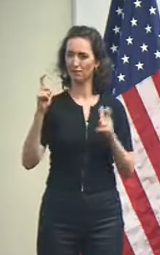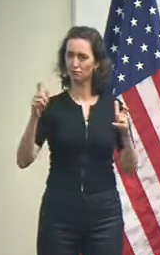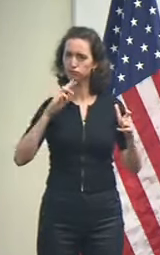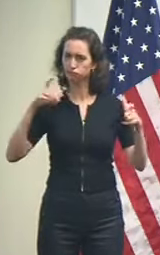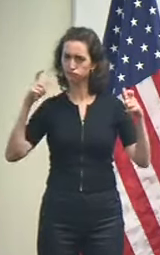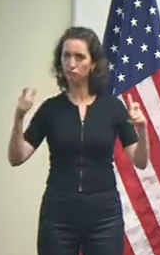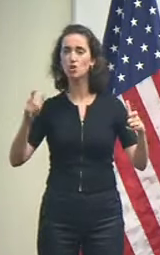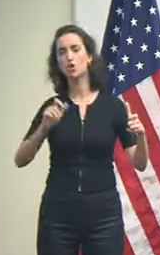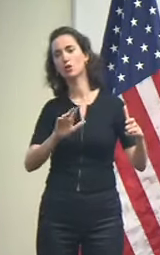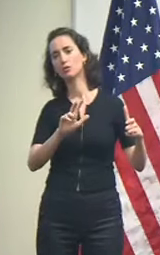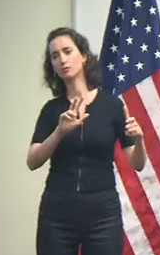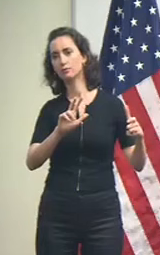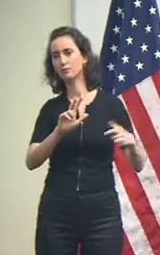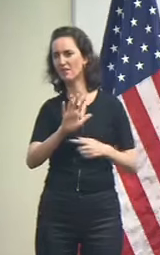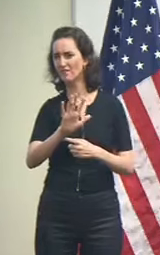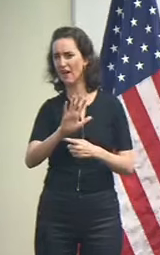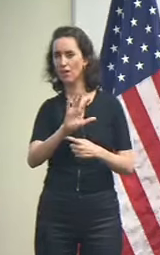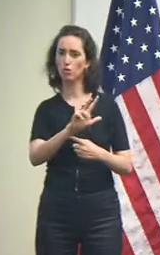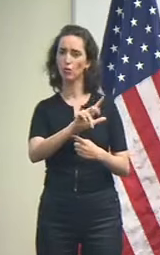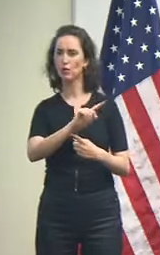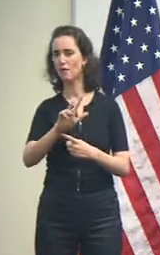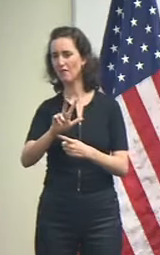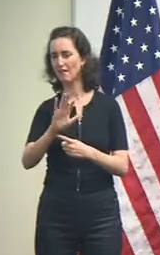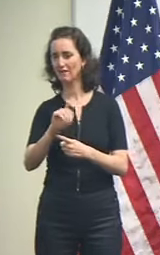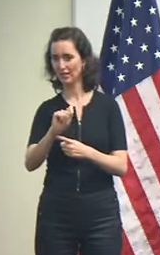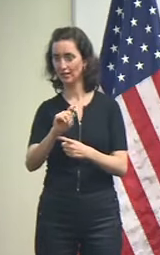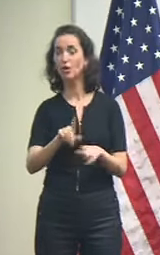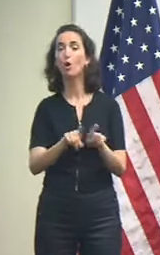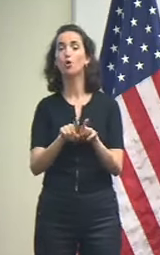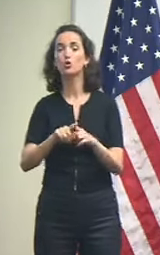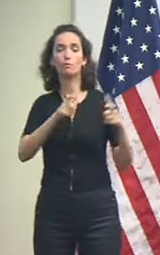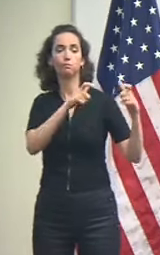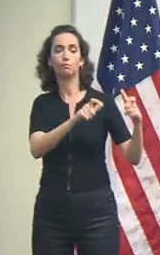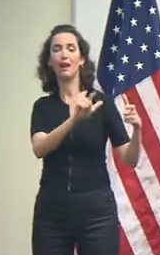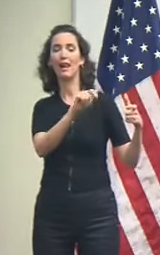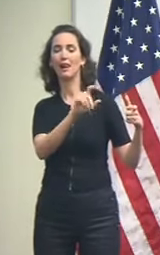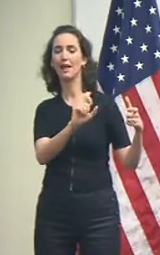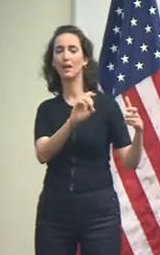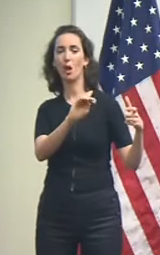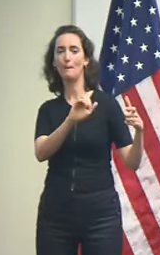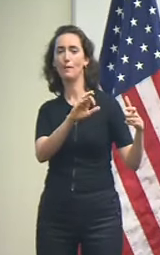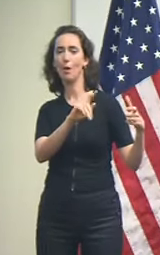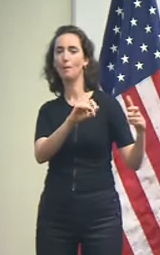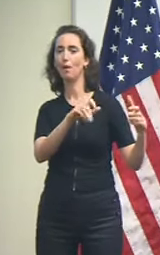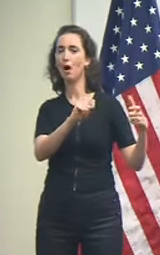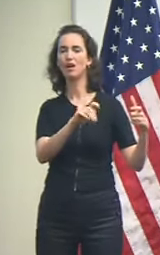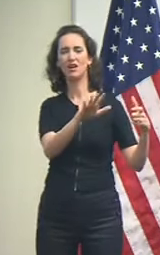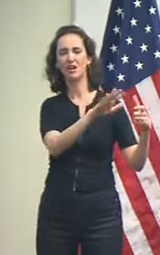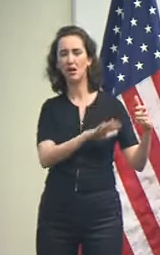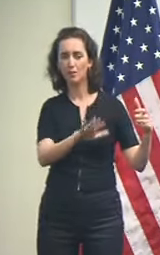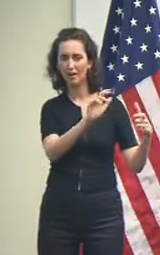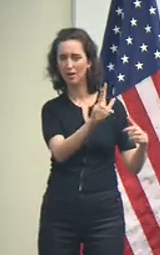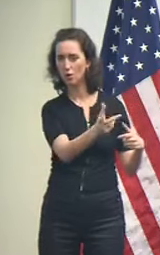and Lake Maripaul between 1 and 3. The greatest storm surge, because of the